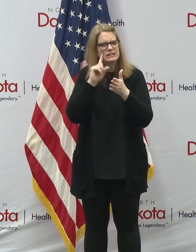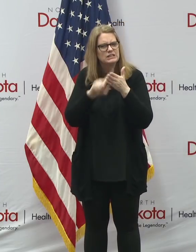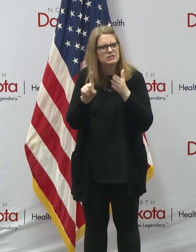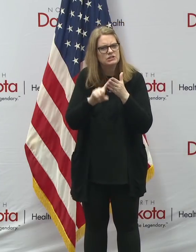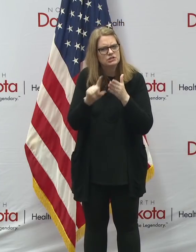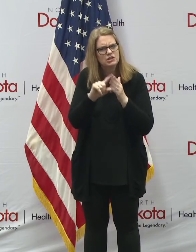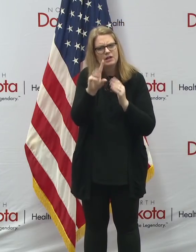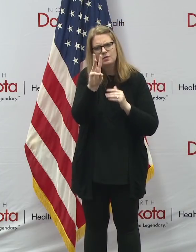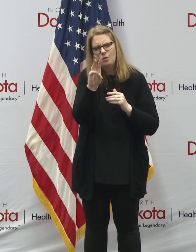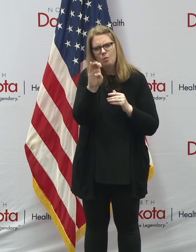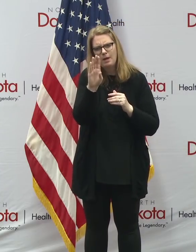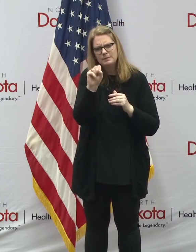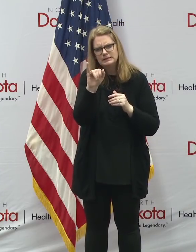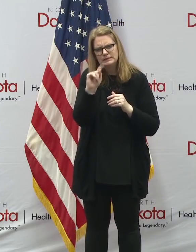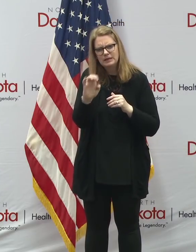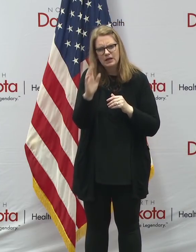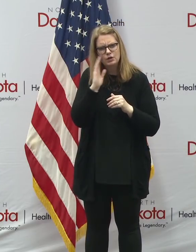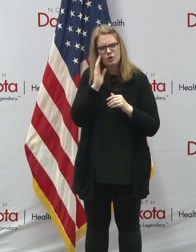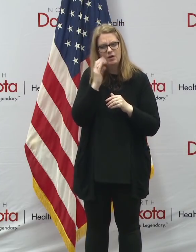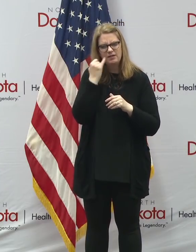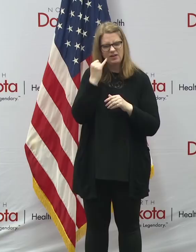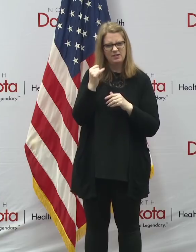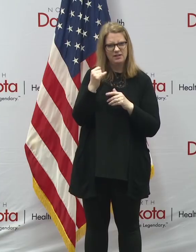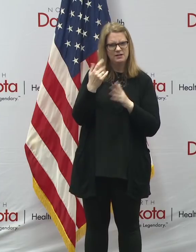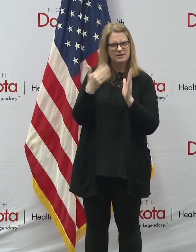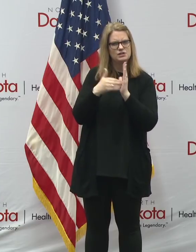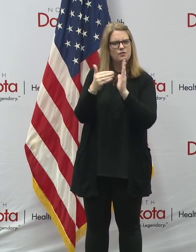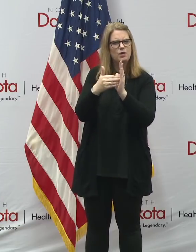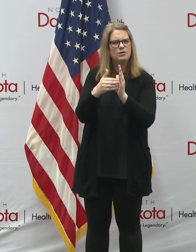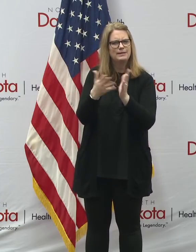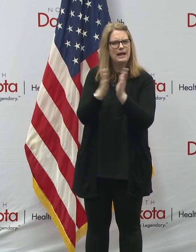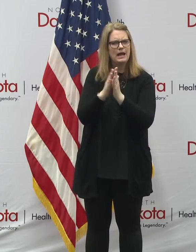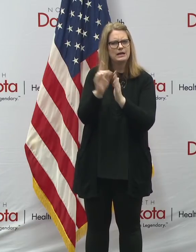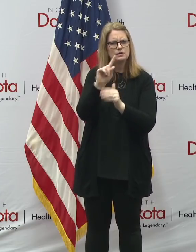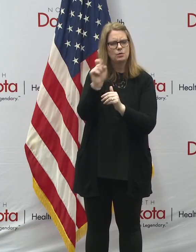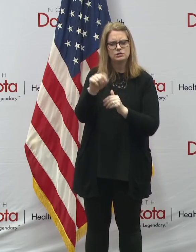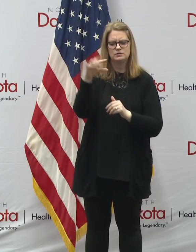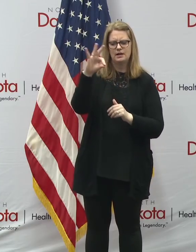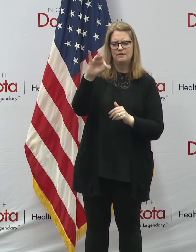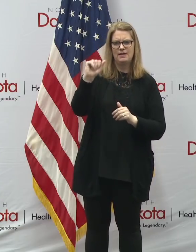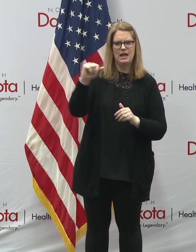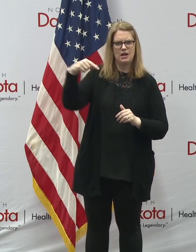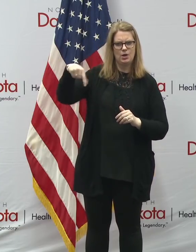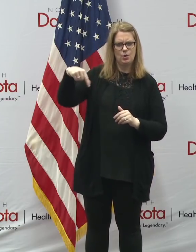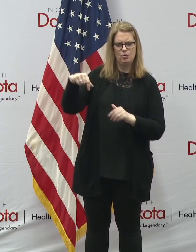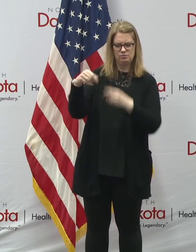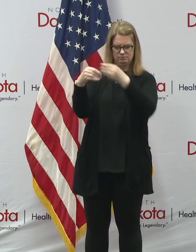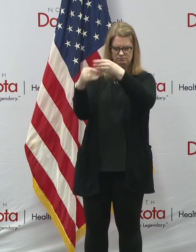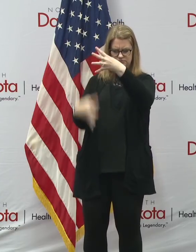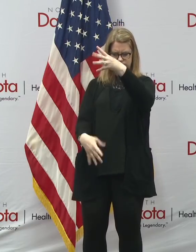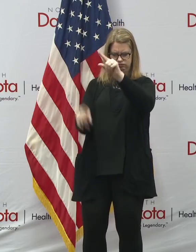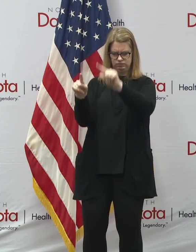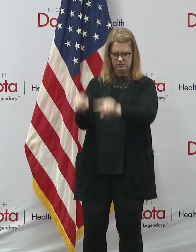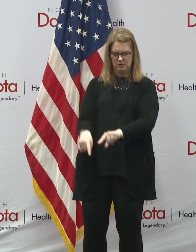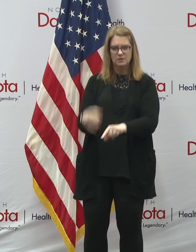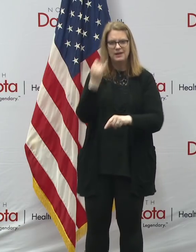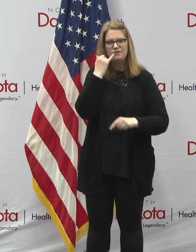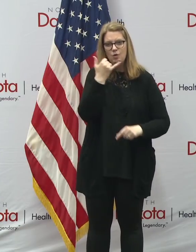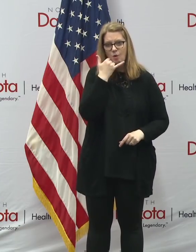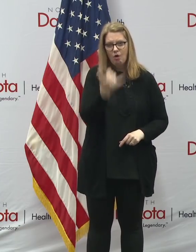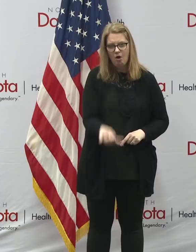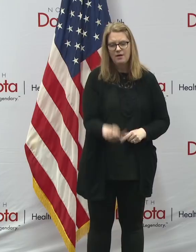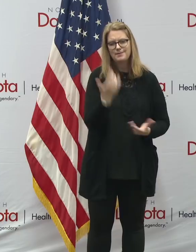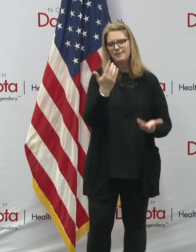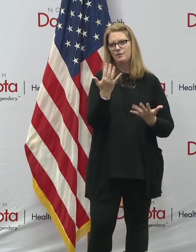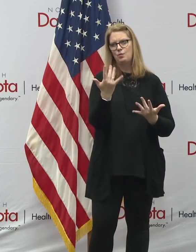asked questions because you might be able to get all of your questions answered there. But if you do choose to call, you might have to wait. The average wait